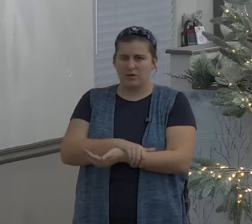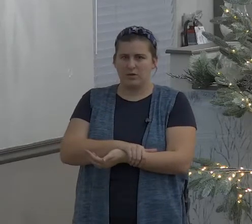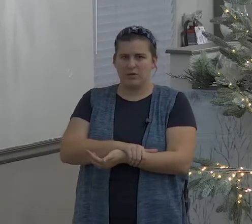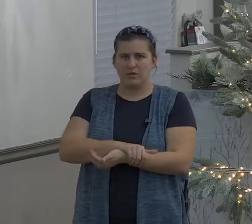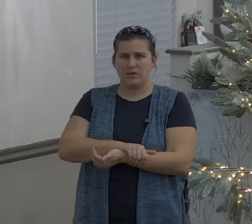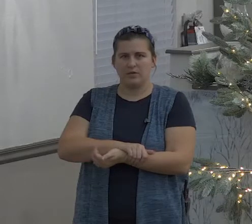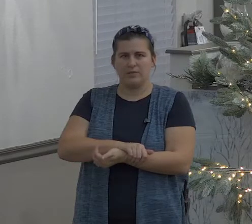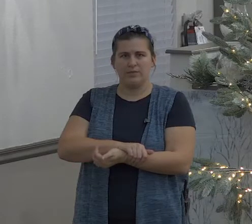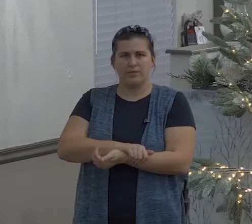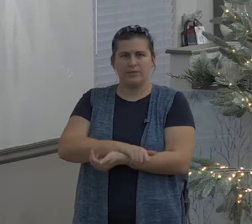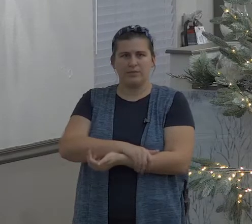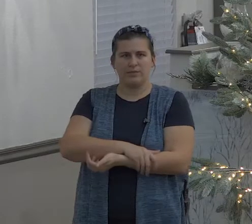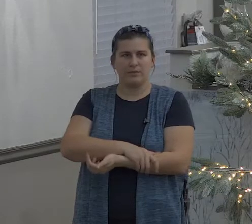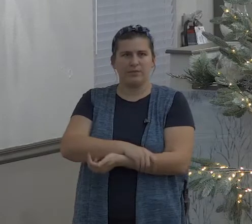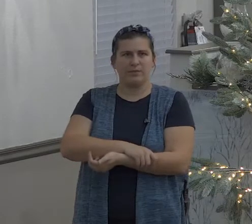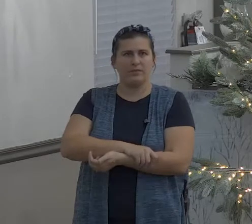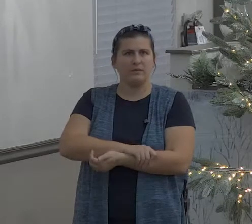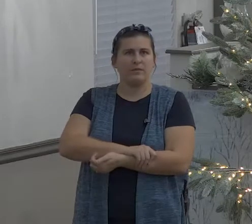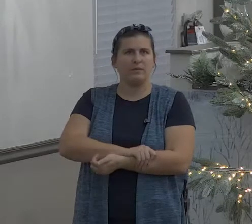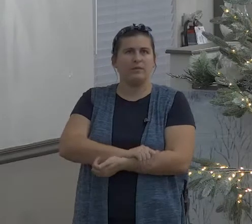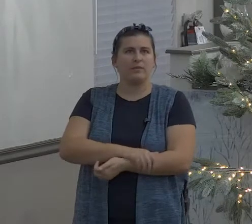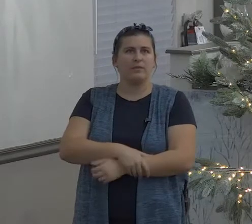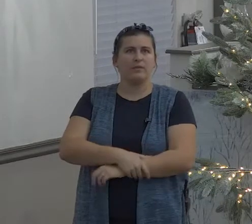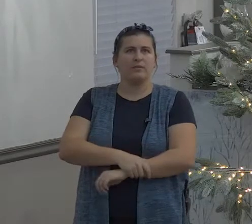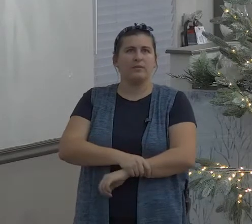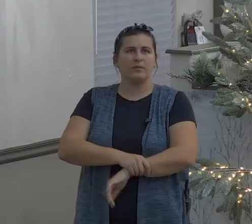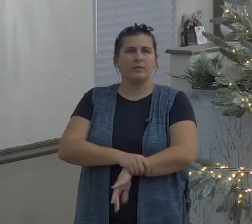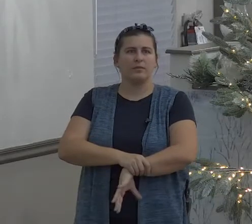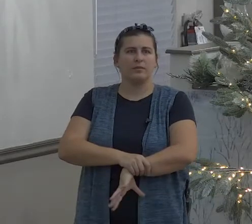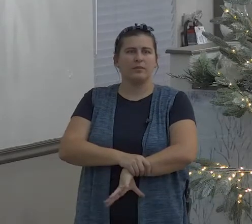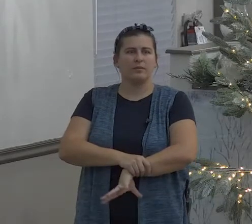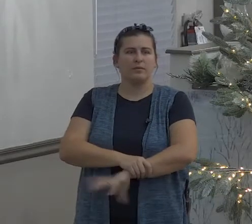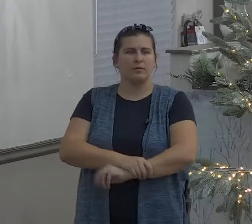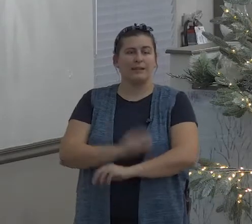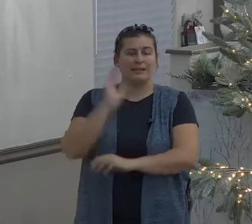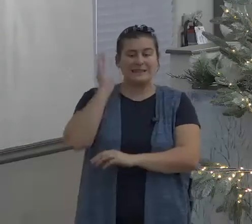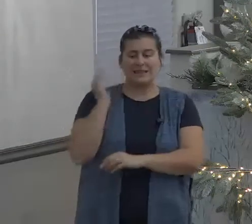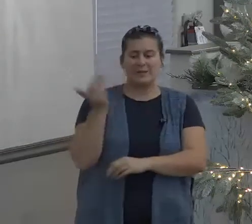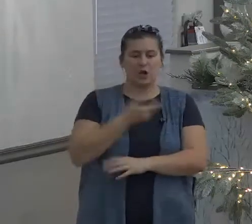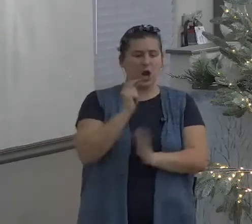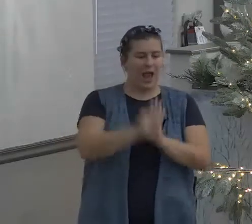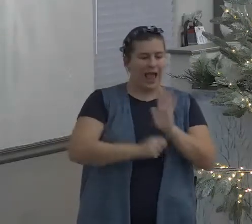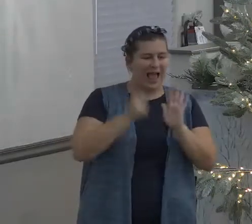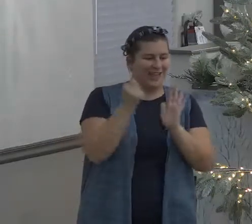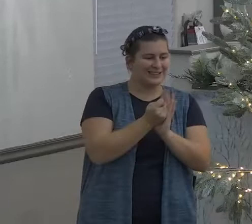and where does he lead us he leads us leads us in paths of righteousness